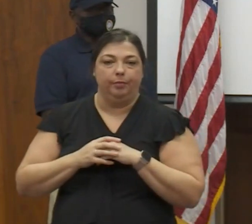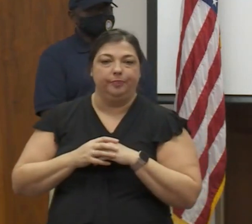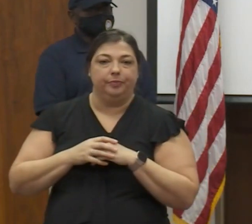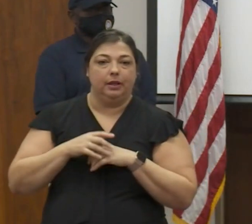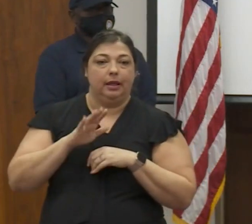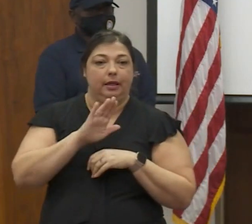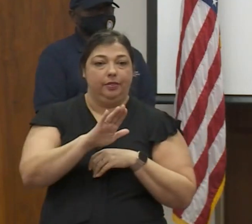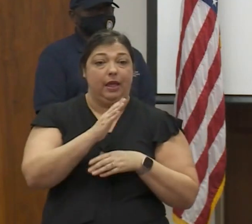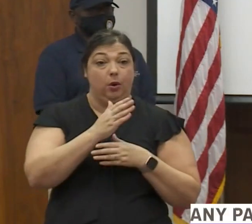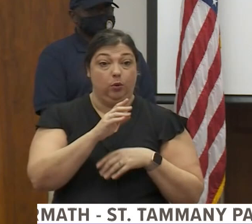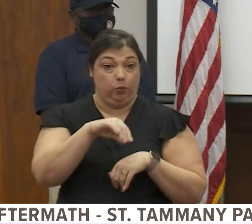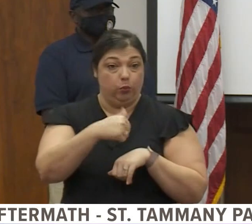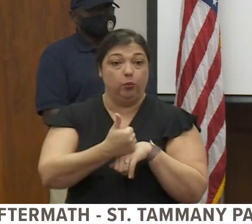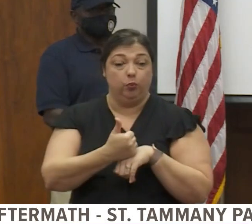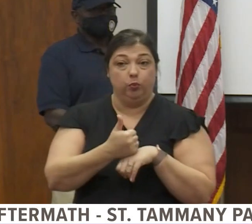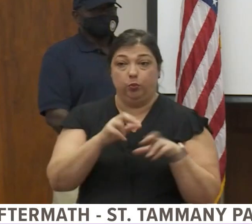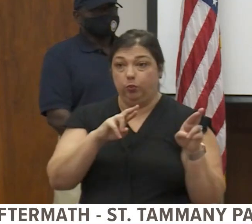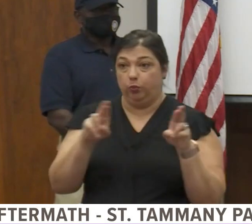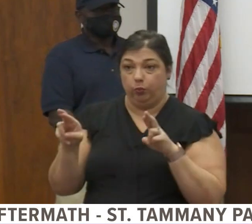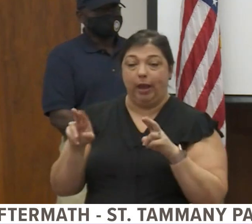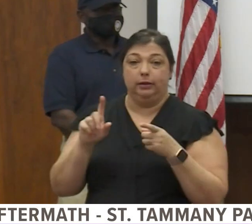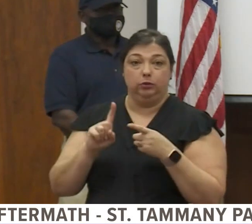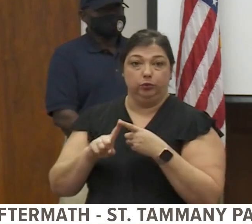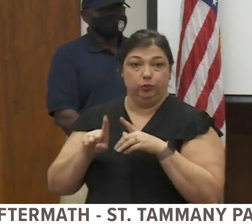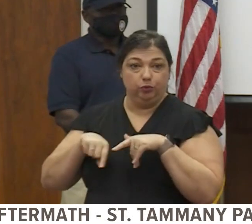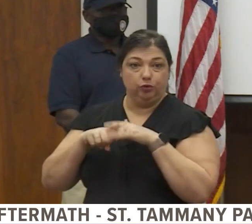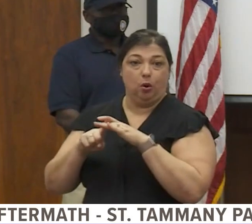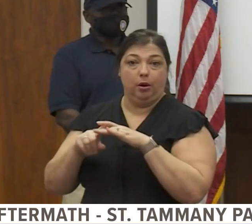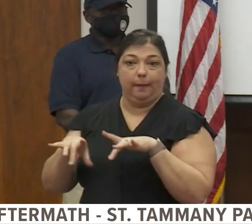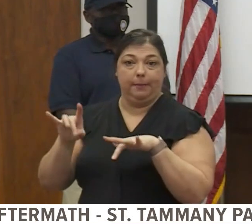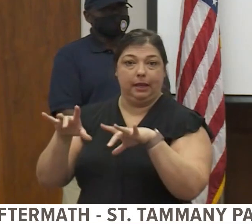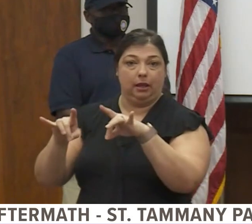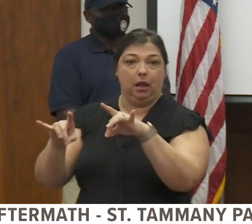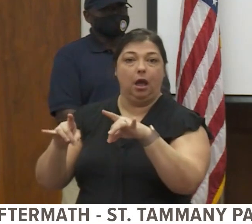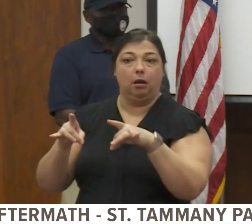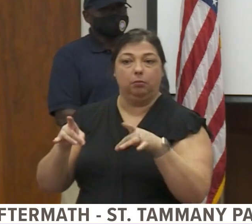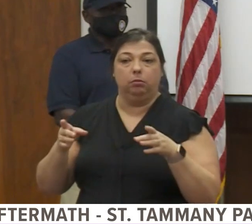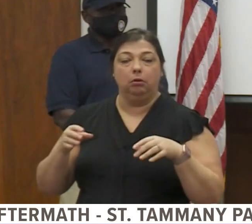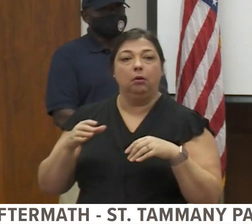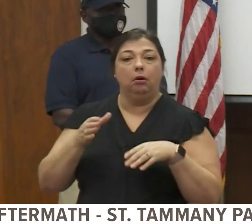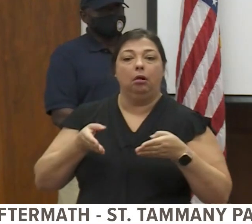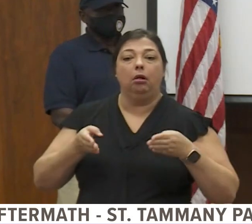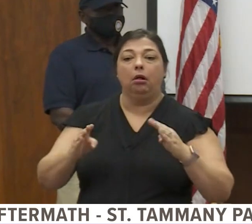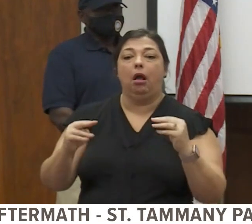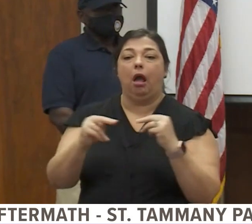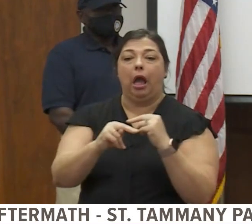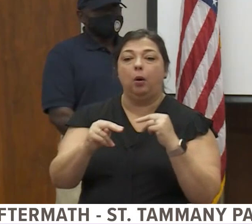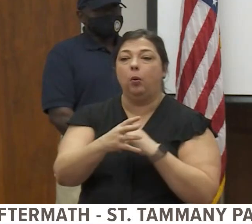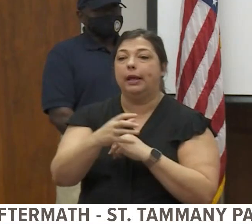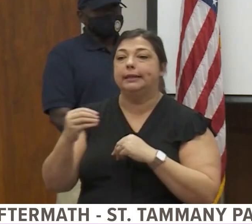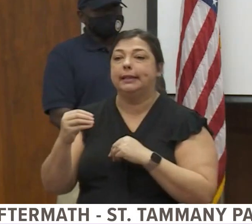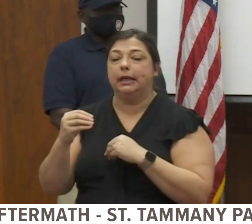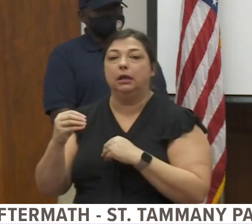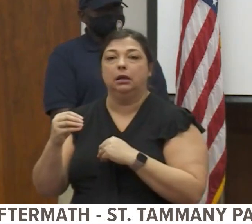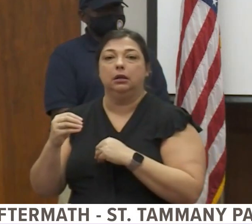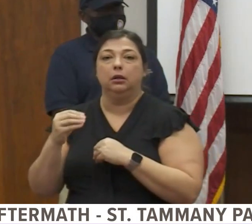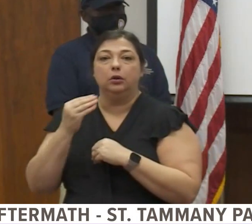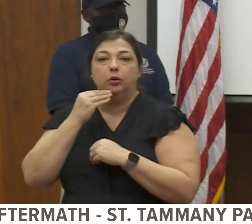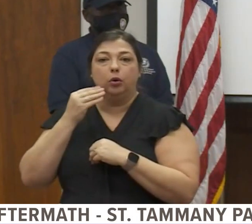they're staged and ready to start picking up debris along the highways as well as in the residential neighborhoods.